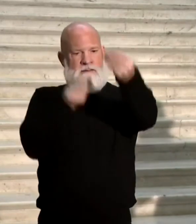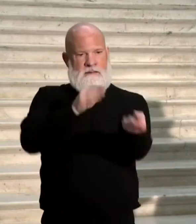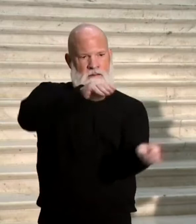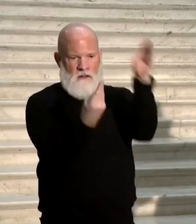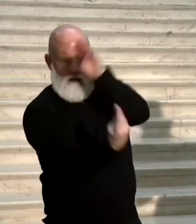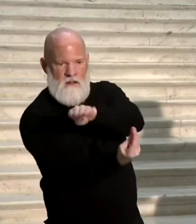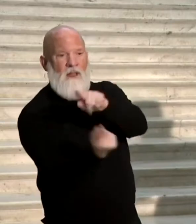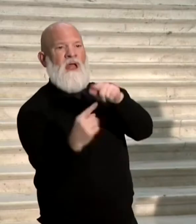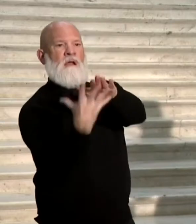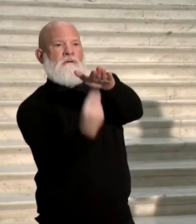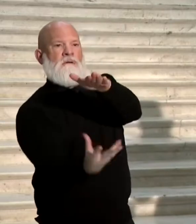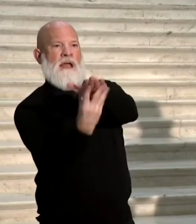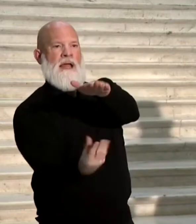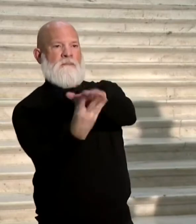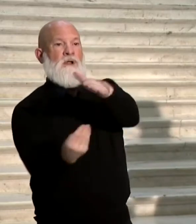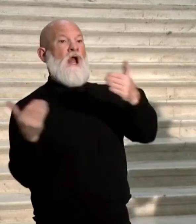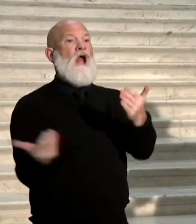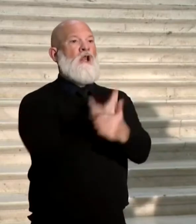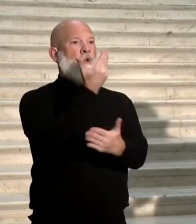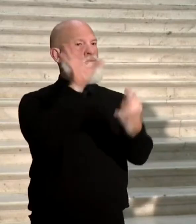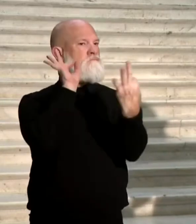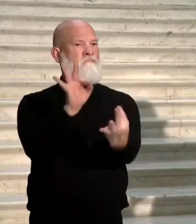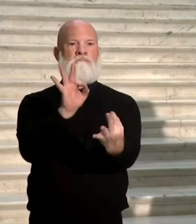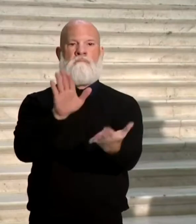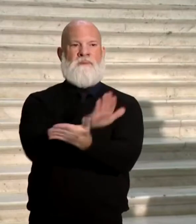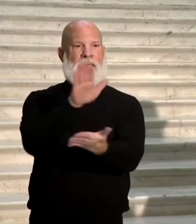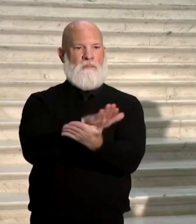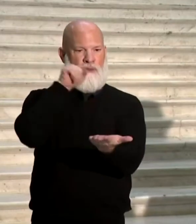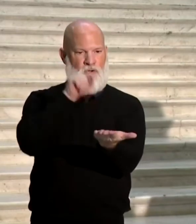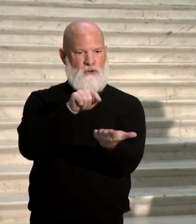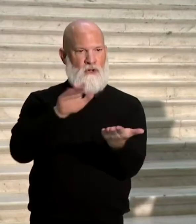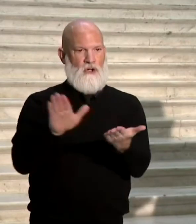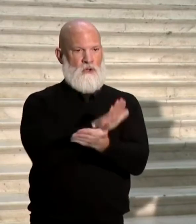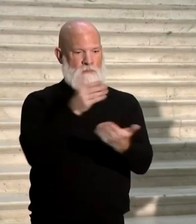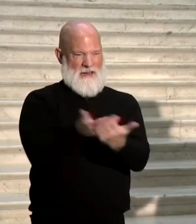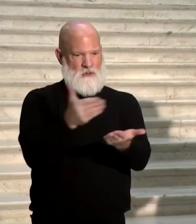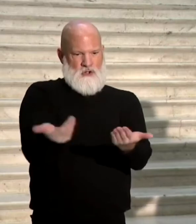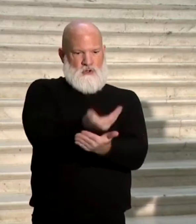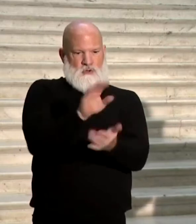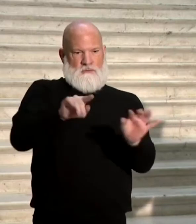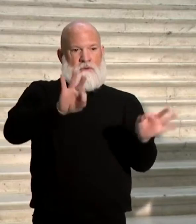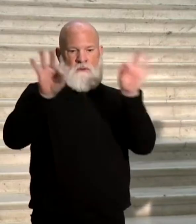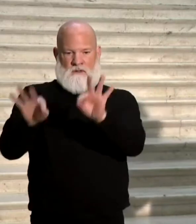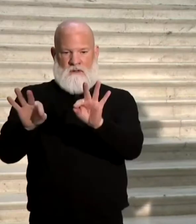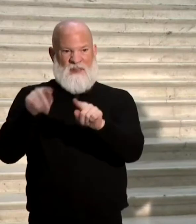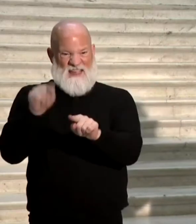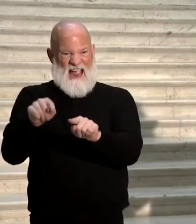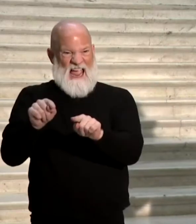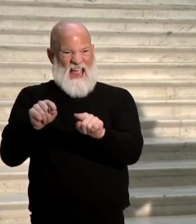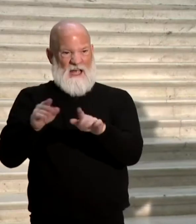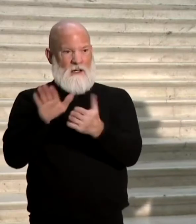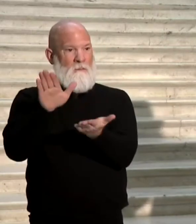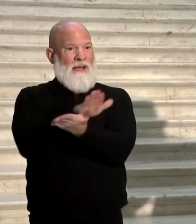many of the military and overseas voters that are electronically delivered. The other situation you might see that in is an emergency ballot situation.